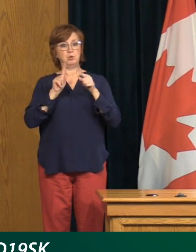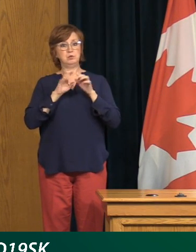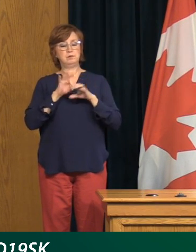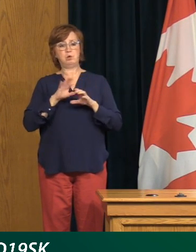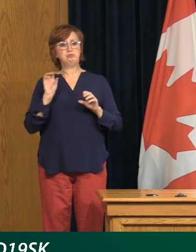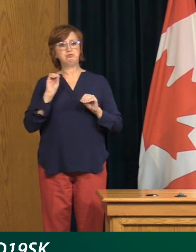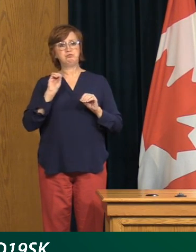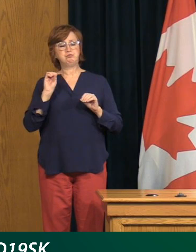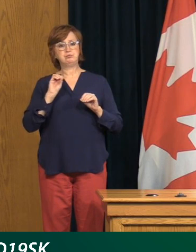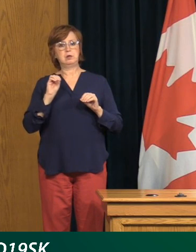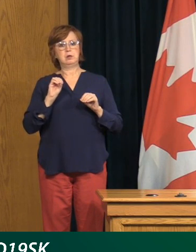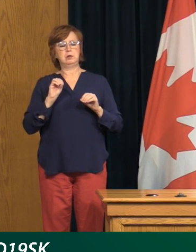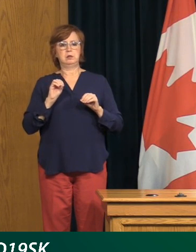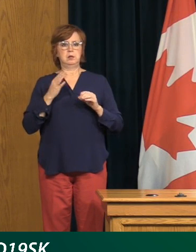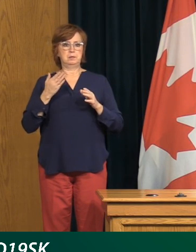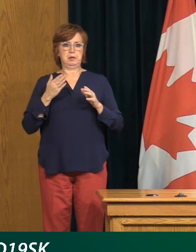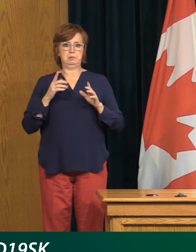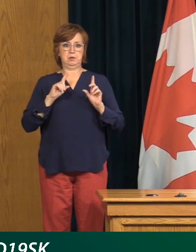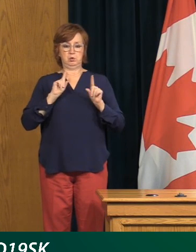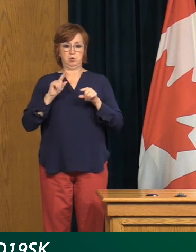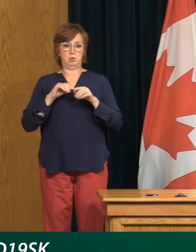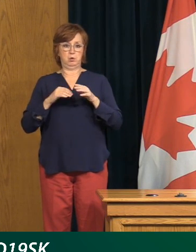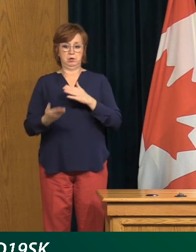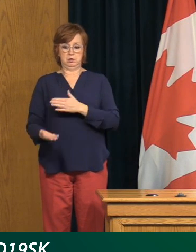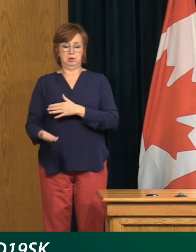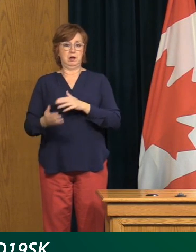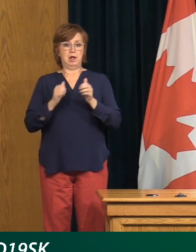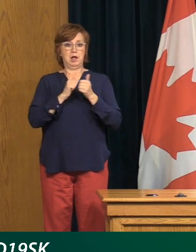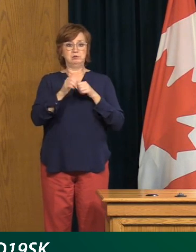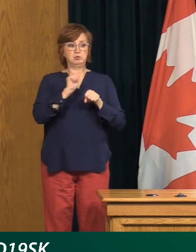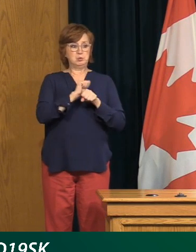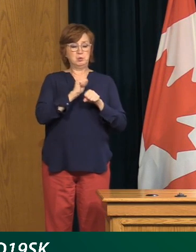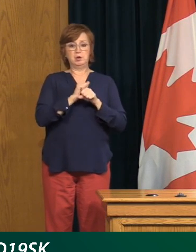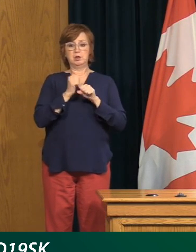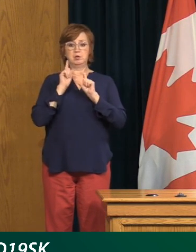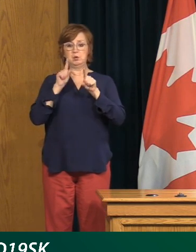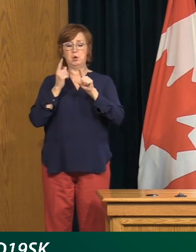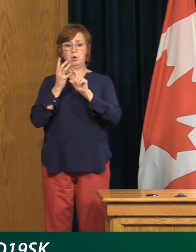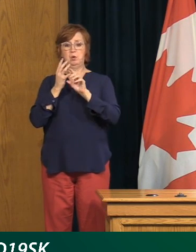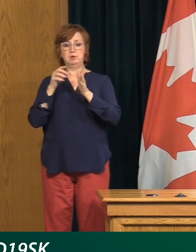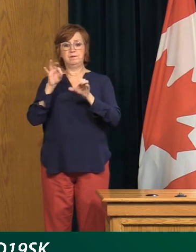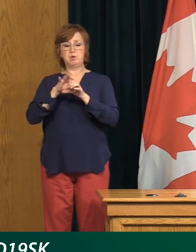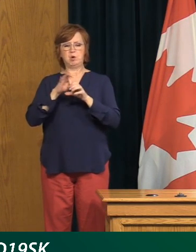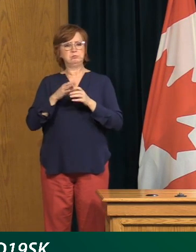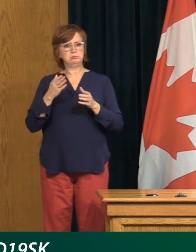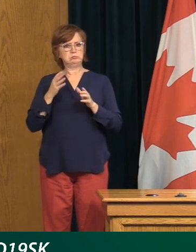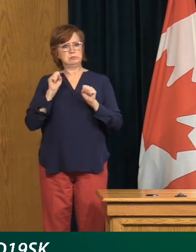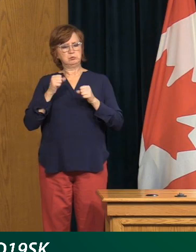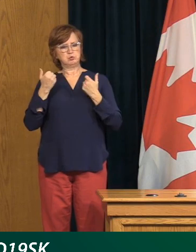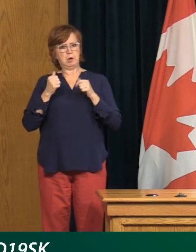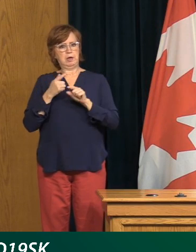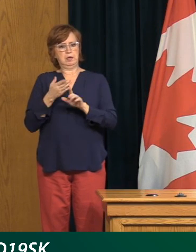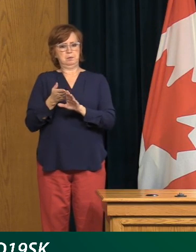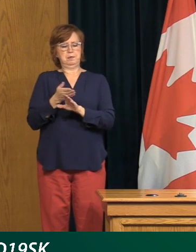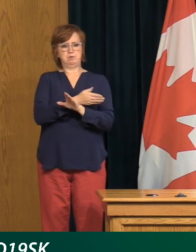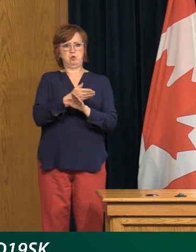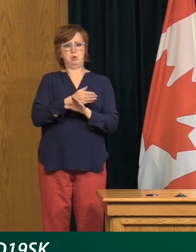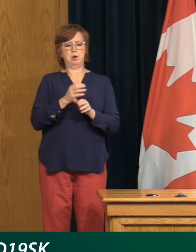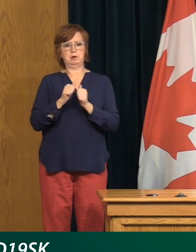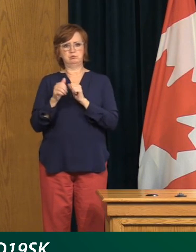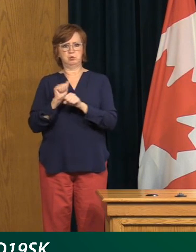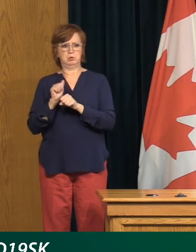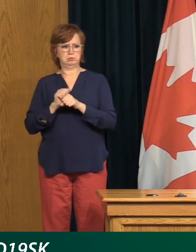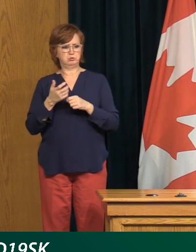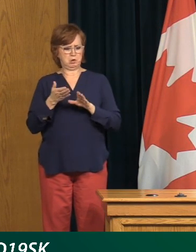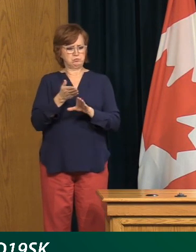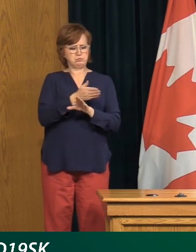Come earlier. Come earlier in the day. Don't everyone come after work, for example. And using all these measures to space things out, and from